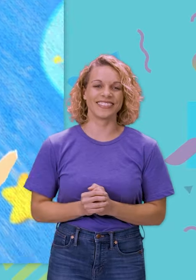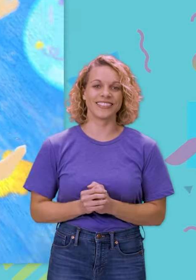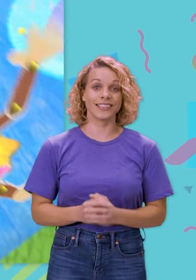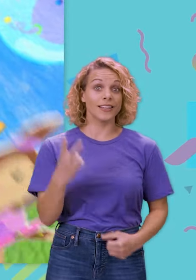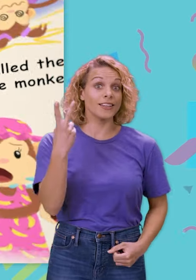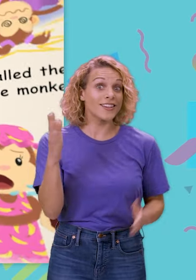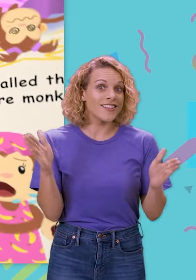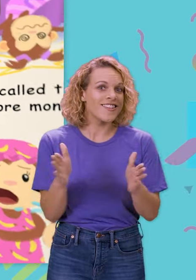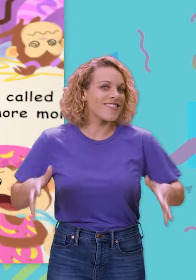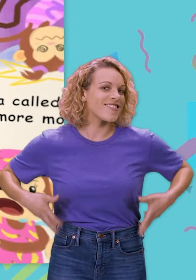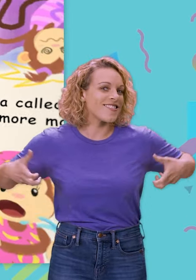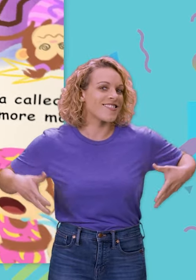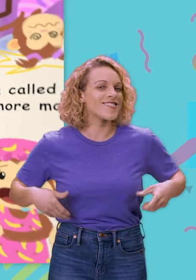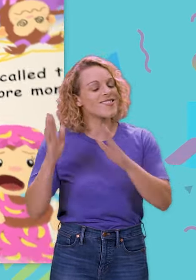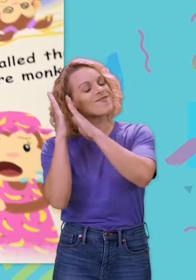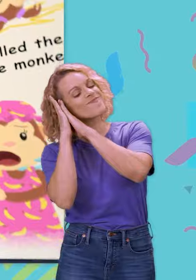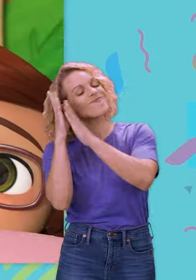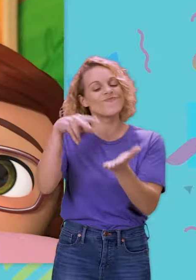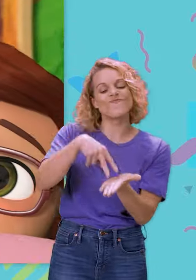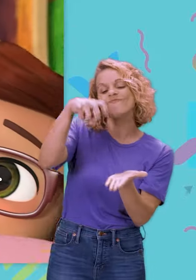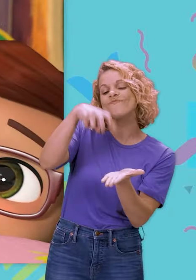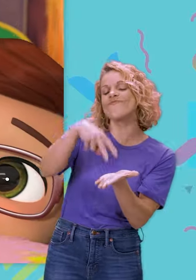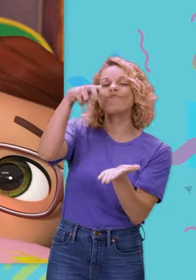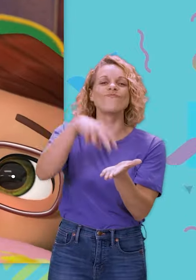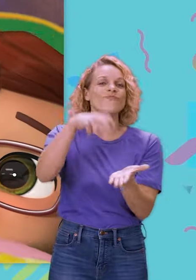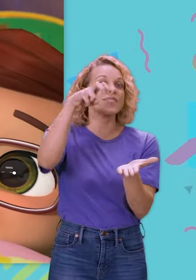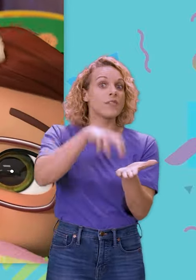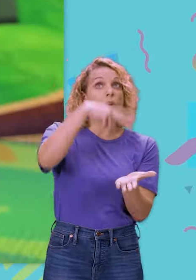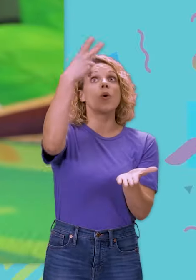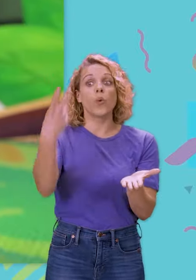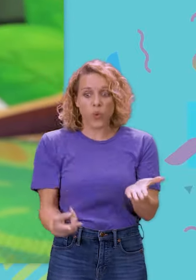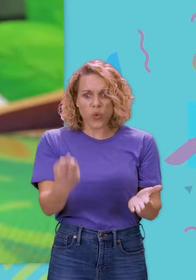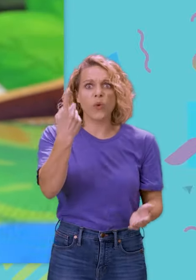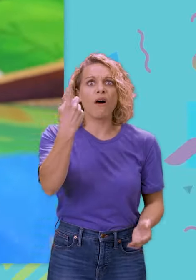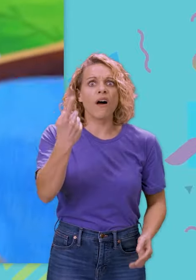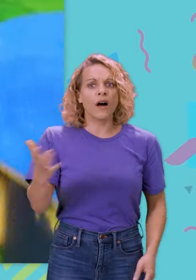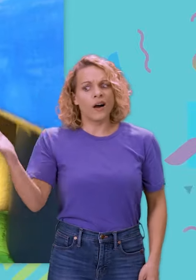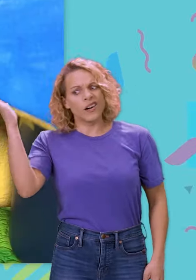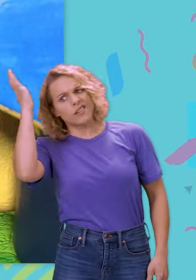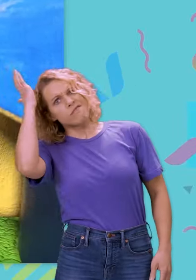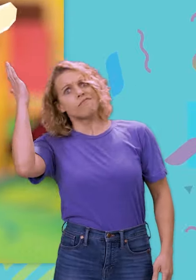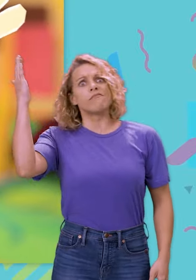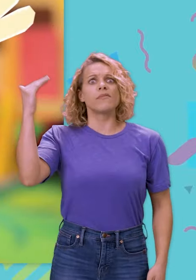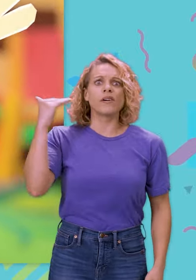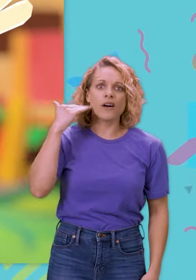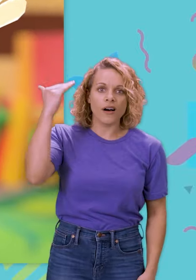Two little monkeys jumping on the bed One fell off and bumped her